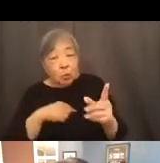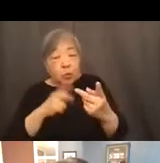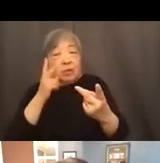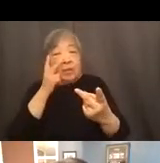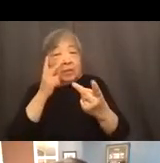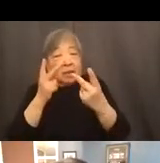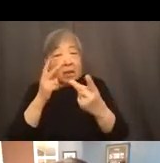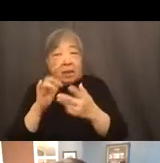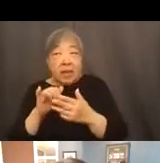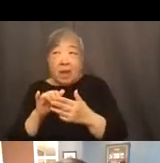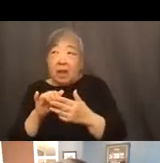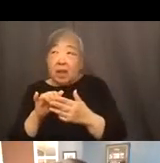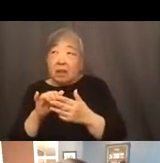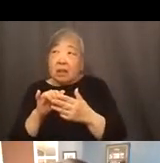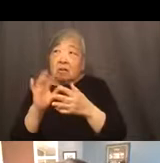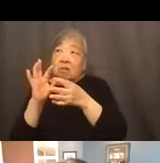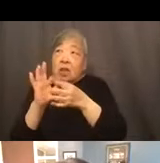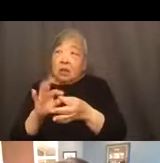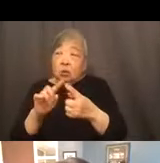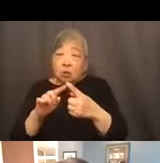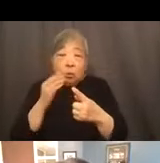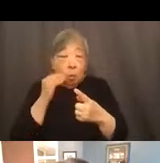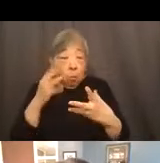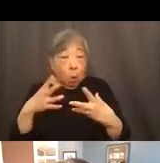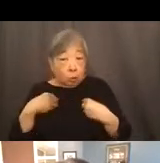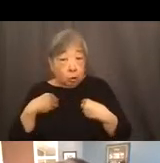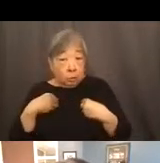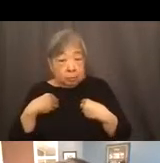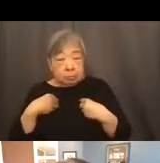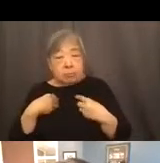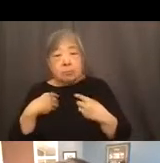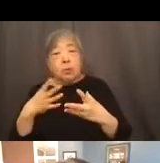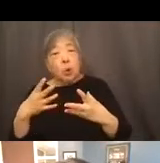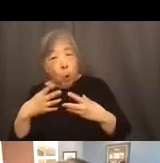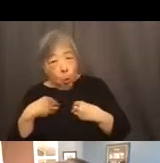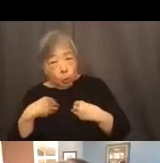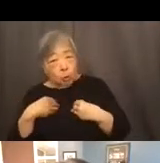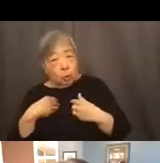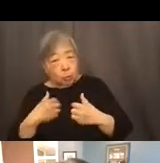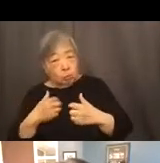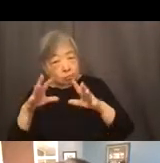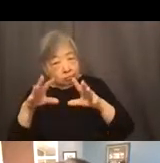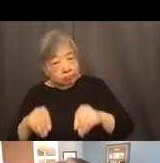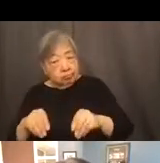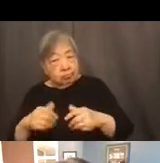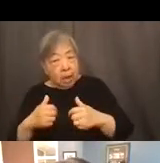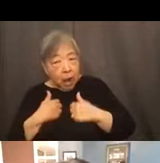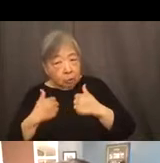when it comes to homeownership, when it comes to owner-occupied housing units,